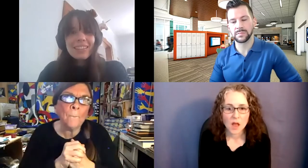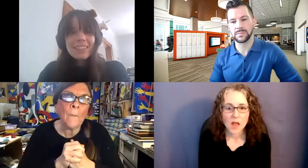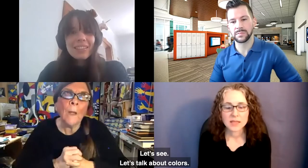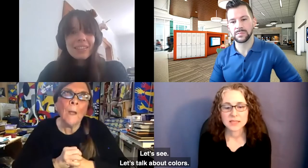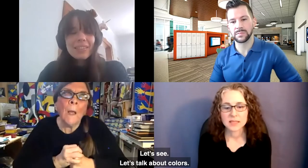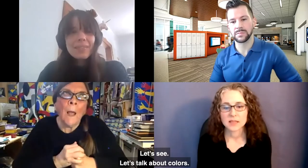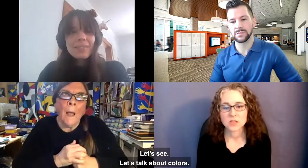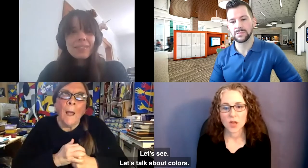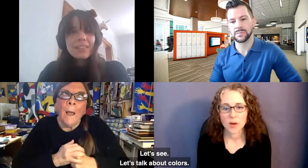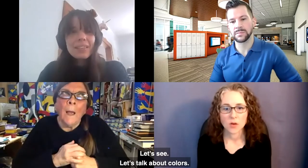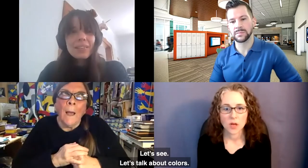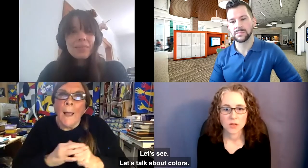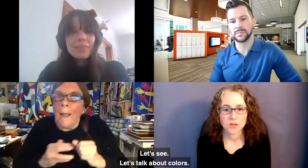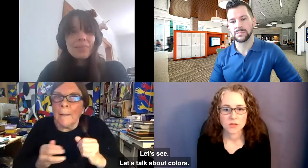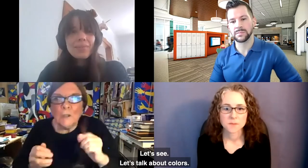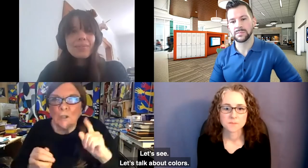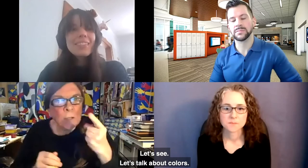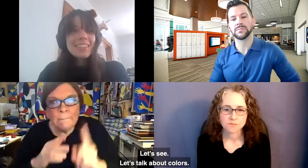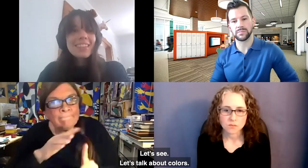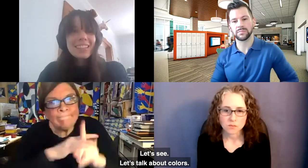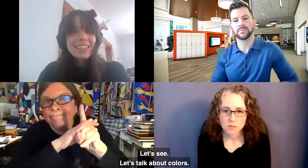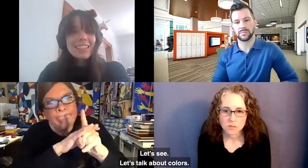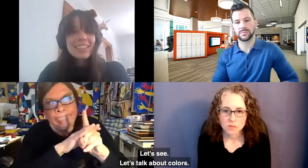Let's see. Let's talk about colors.